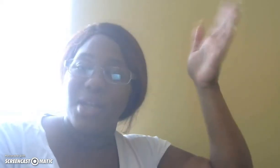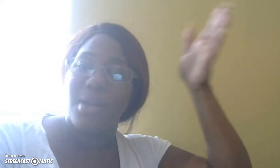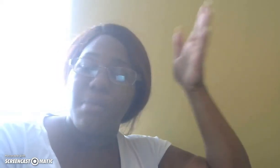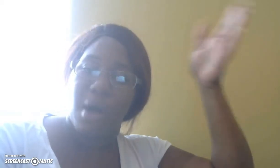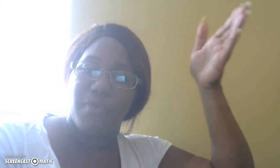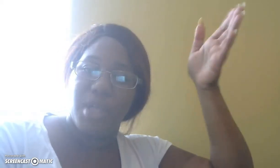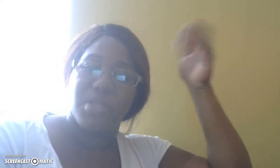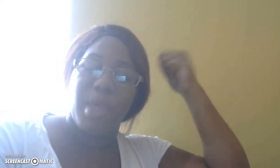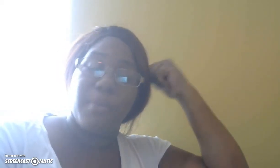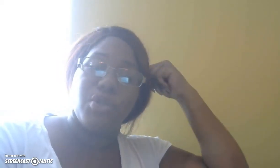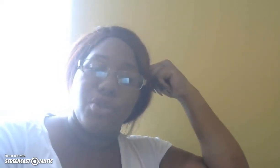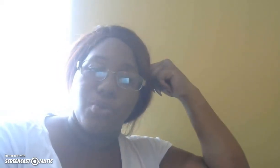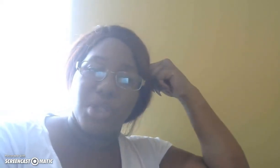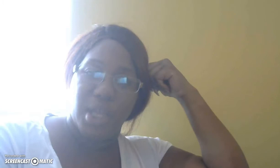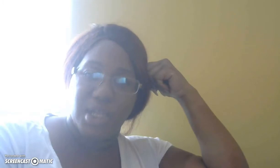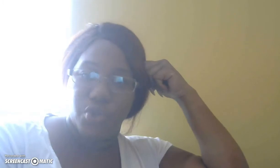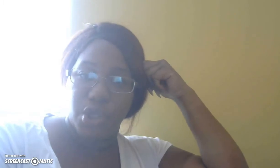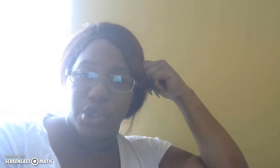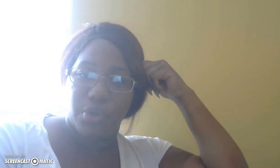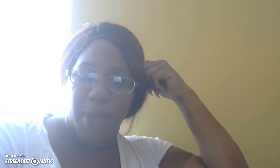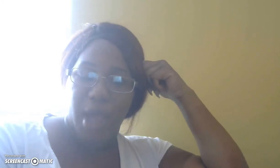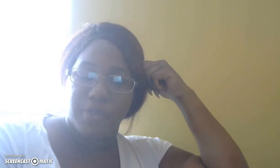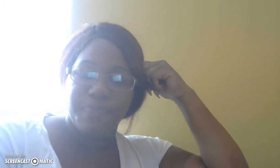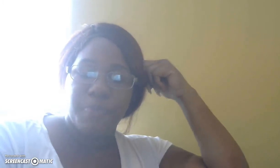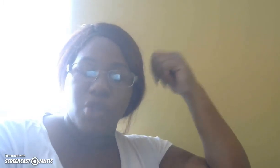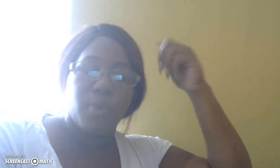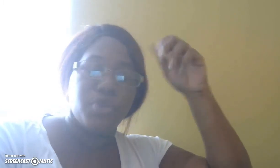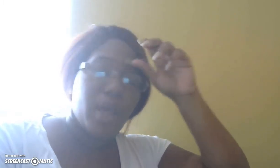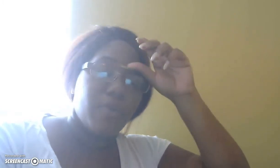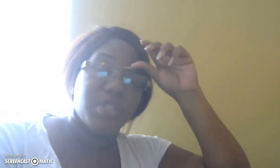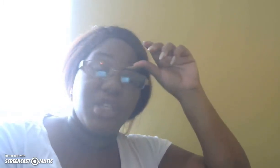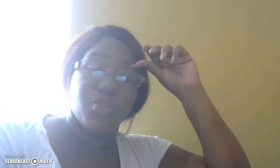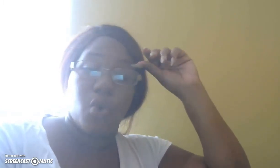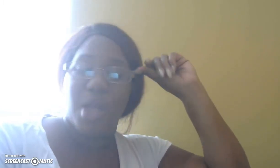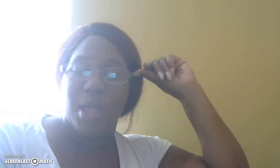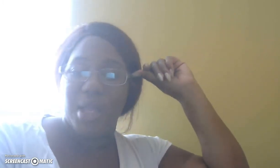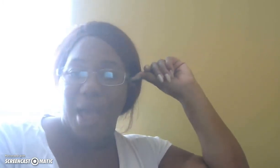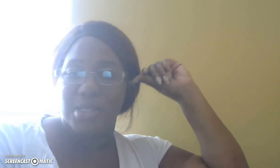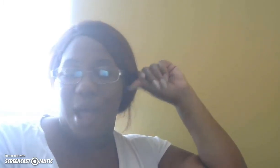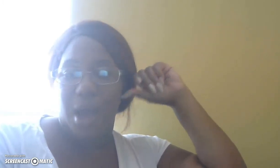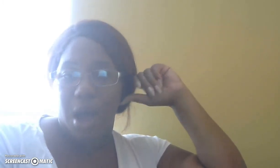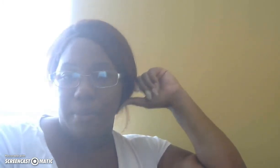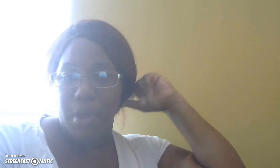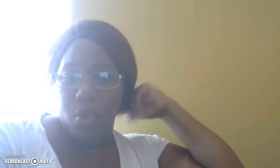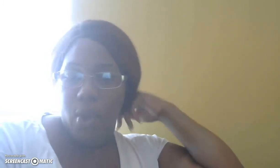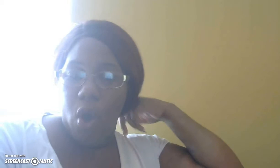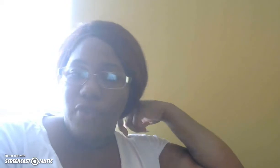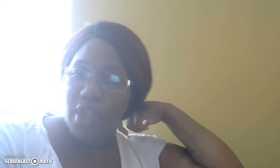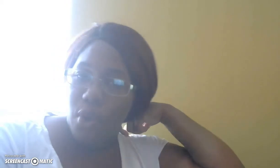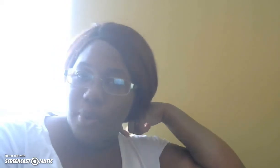end of the month to be able to do the things that you need to do guys so I want you to head over to Tanisha's online class.com we're over there we